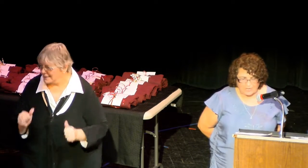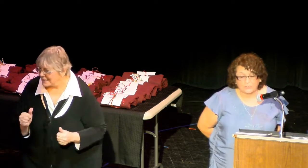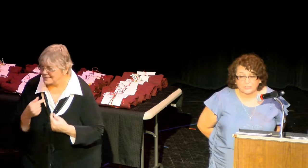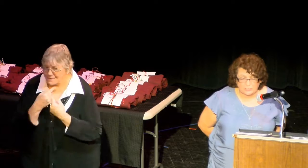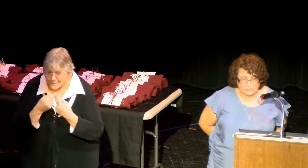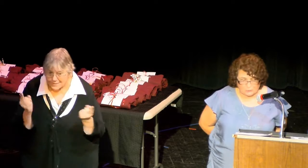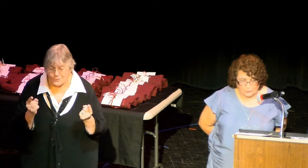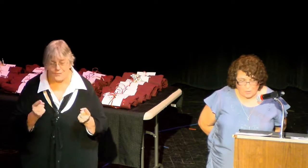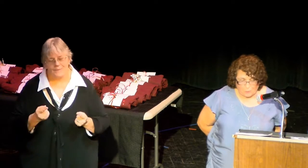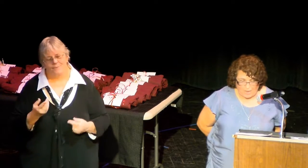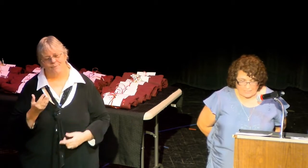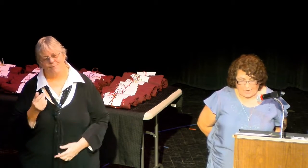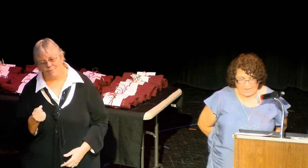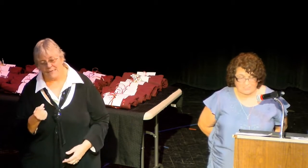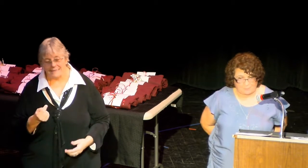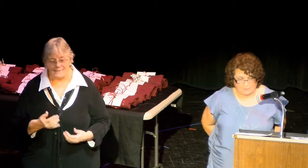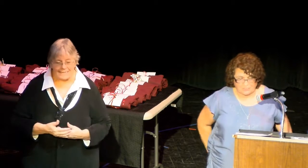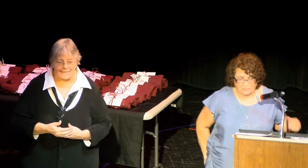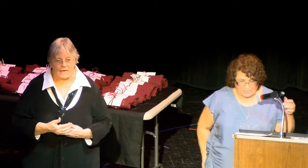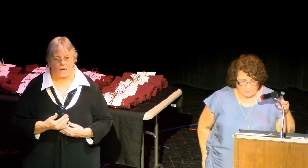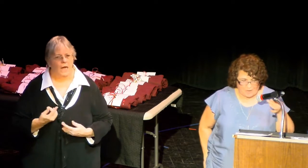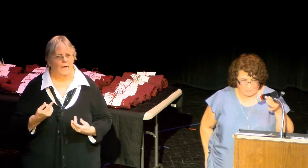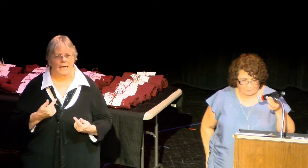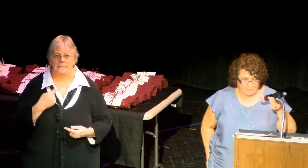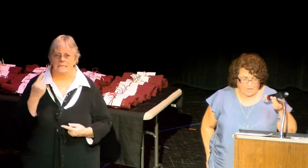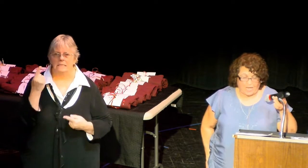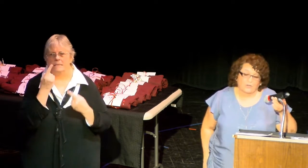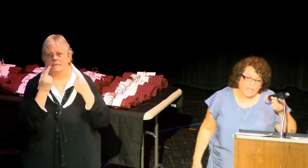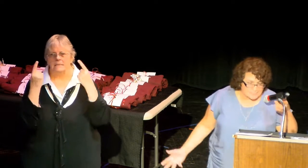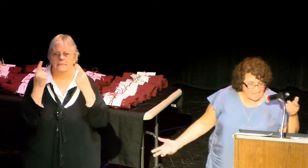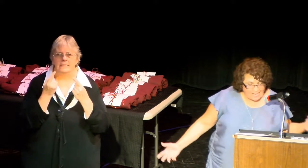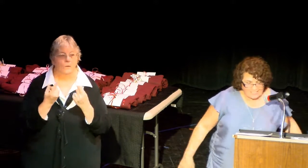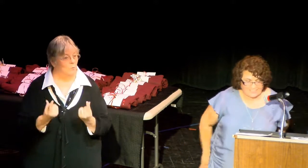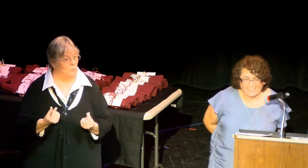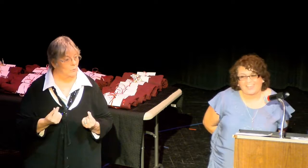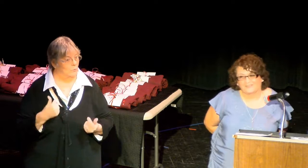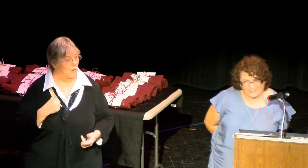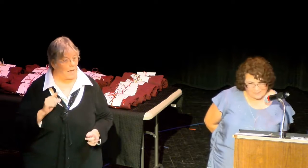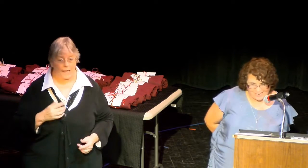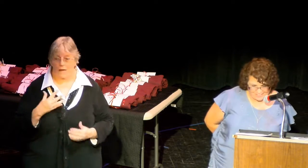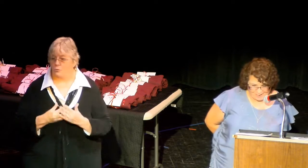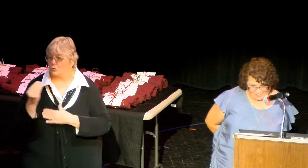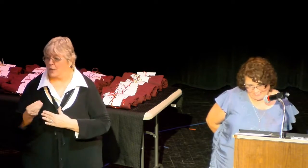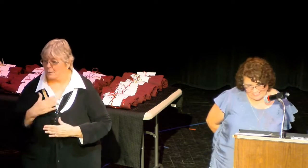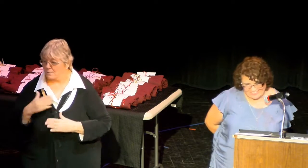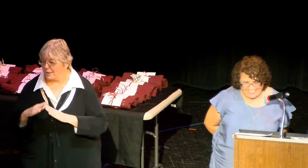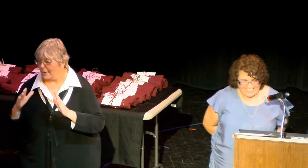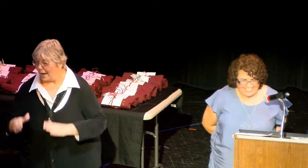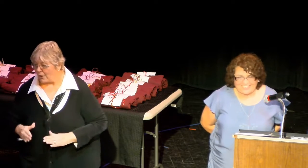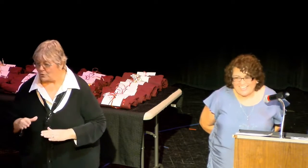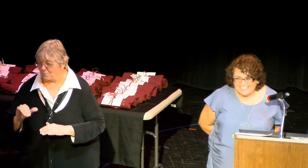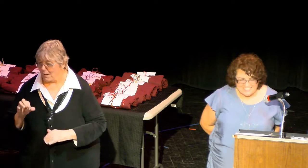did what I usually do when I have something to think about. I go outside and work on my yard.